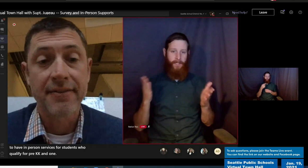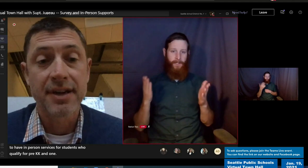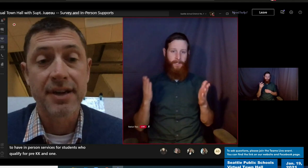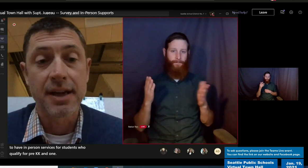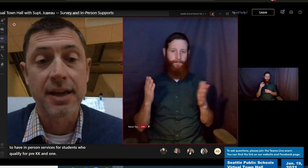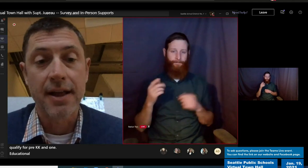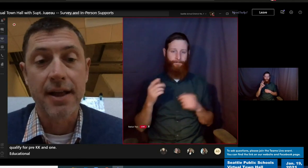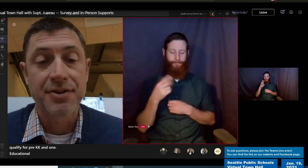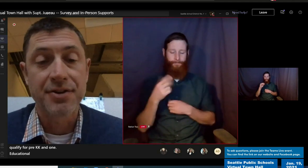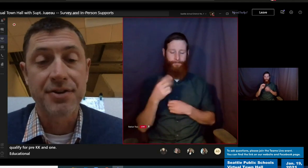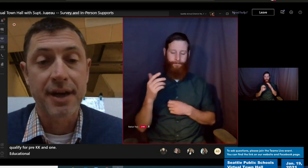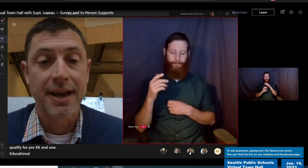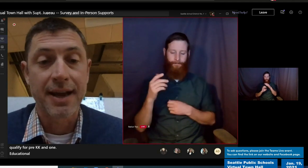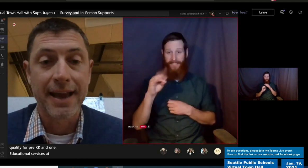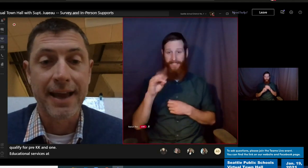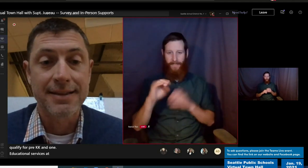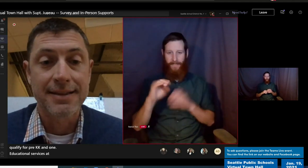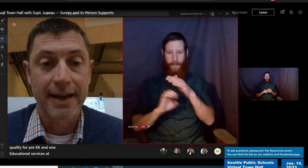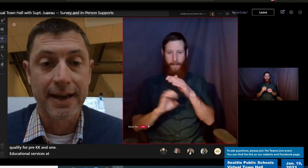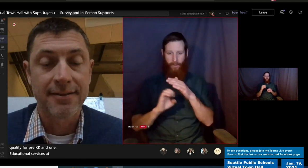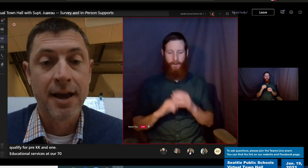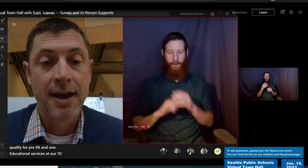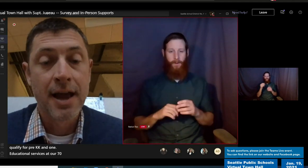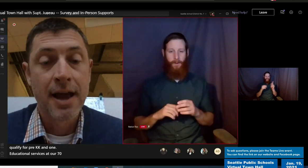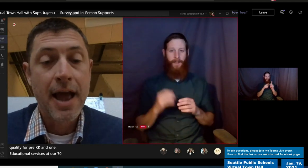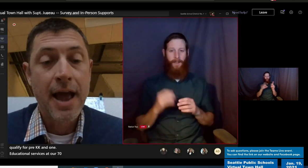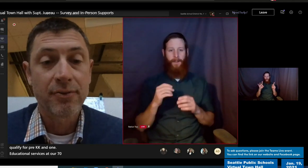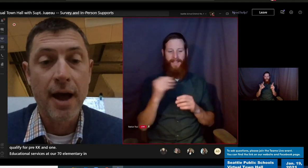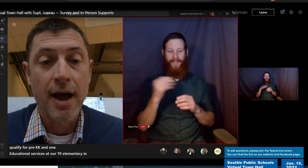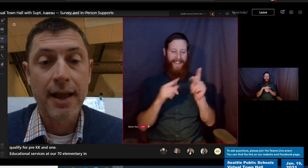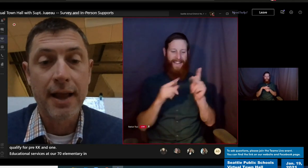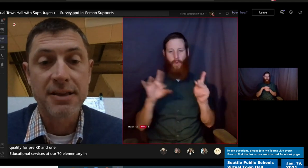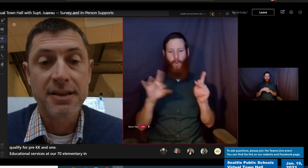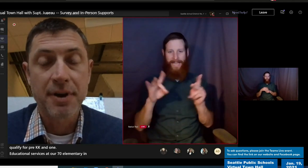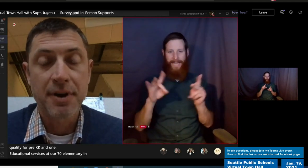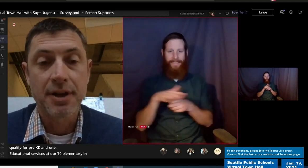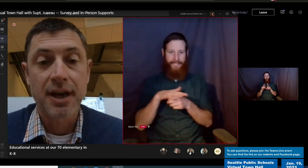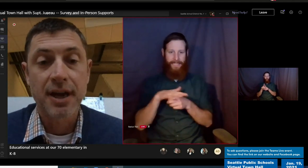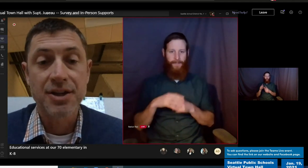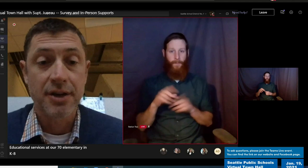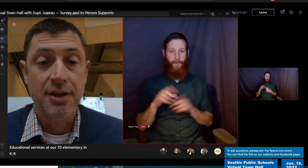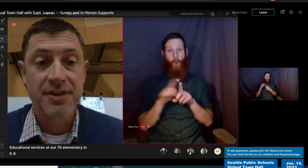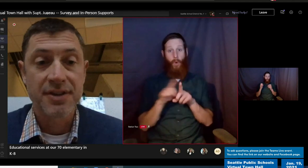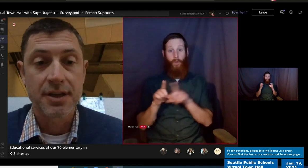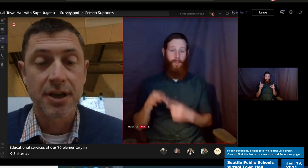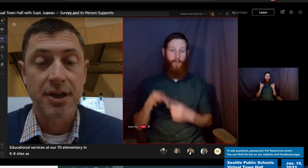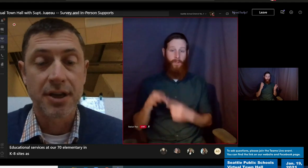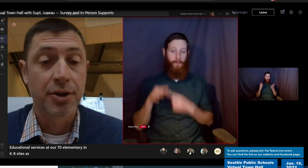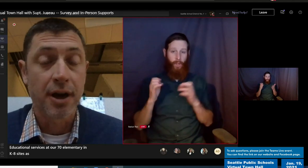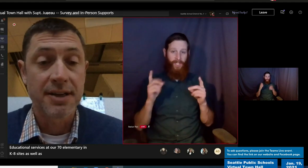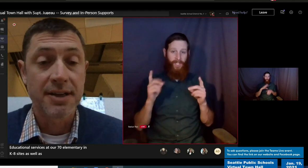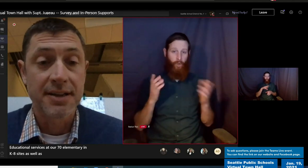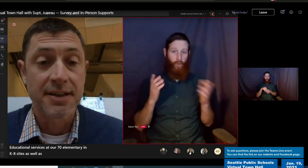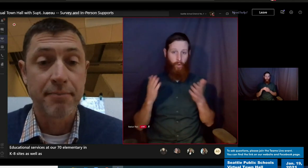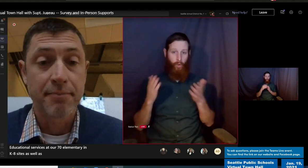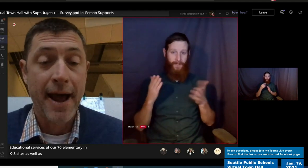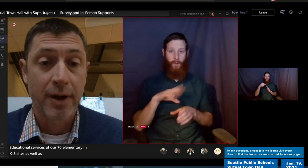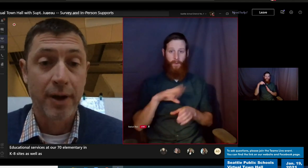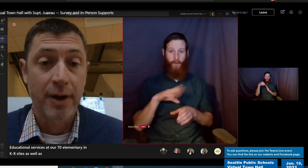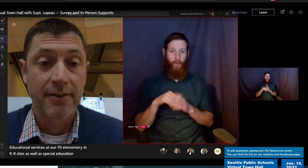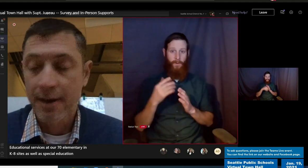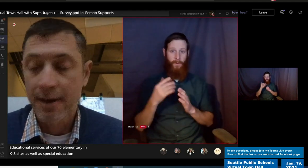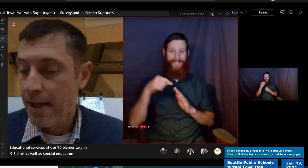elementary and K-8 sites. As well as special education services, including our intensive pathways.